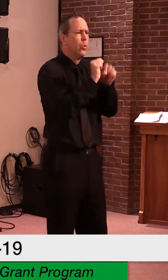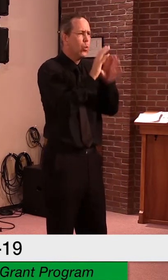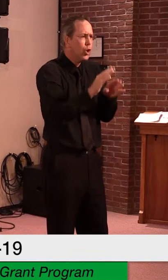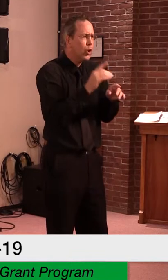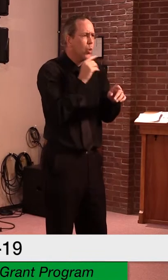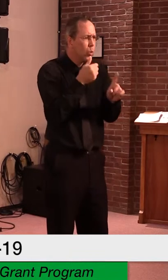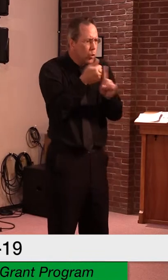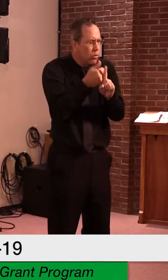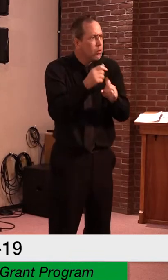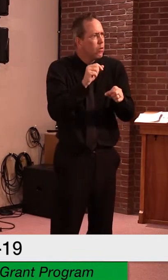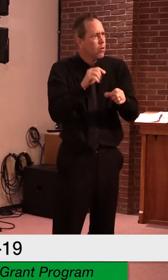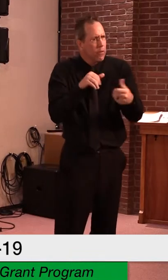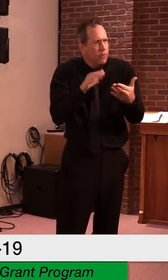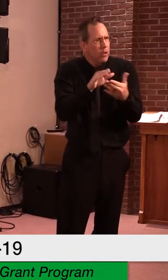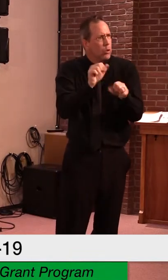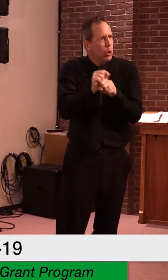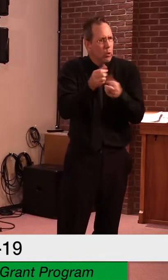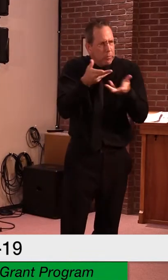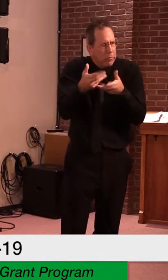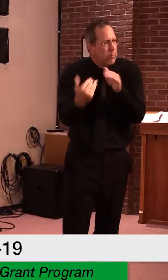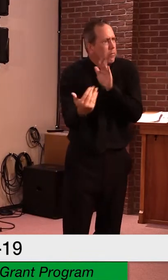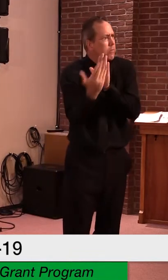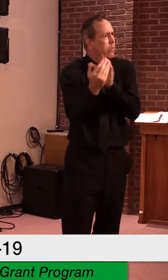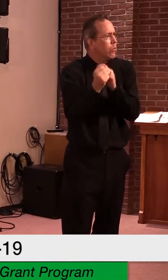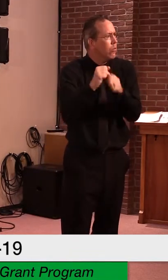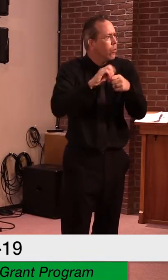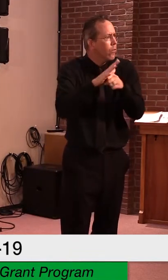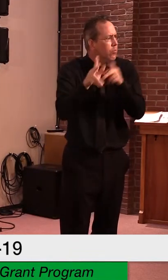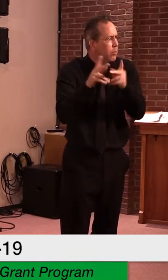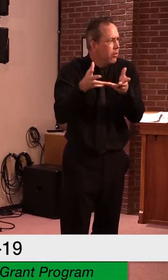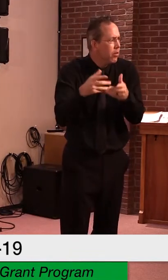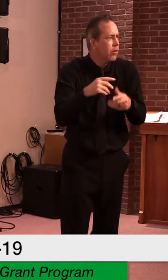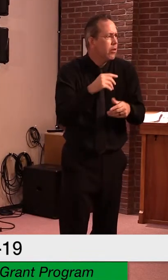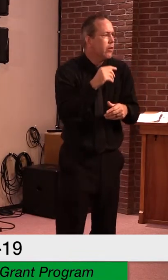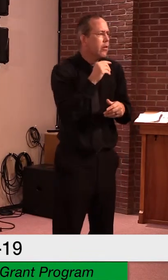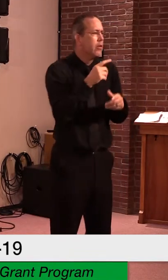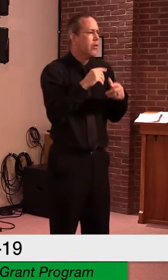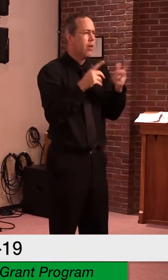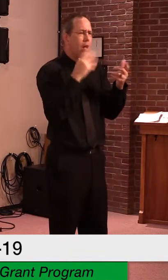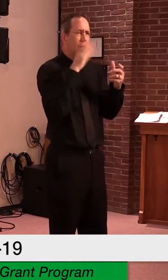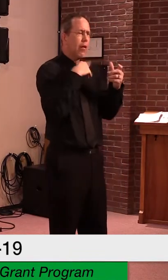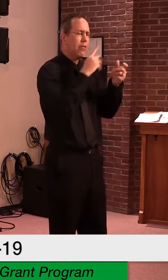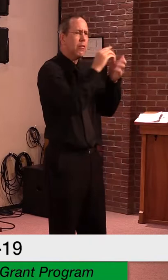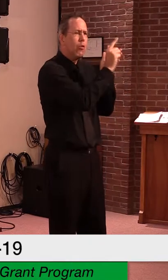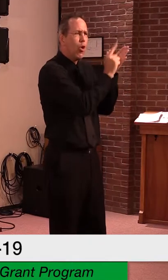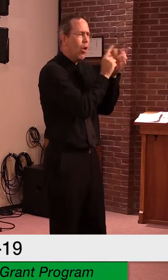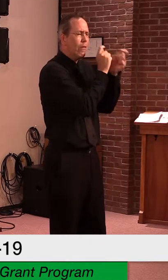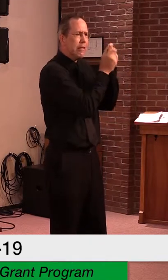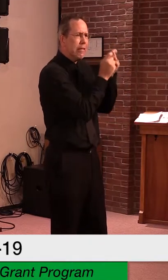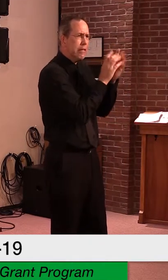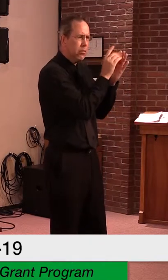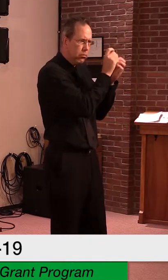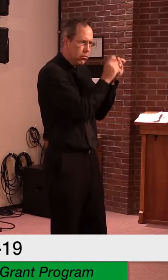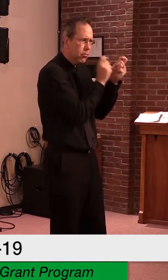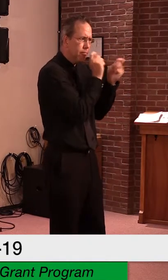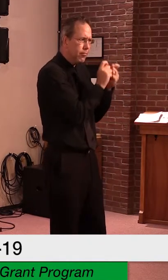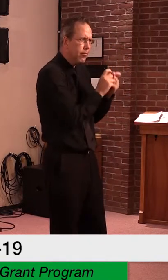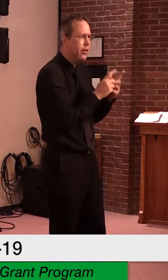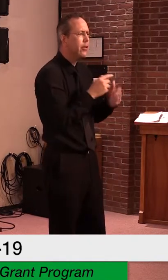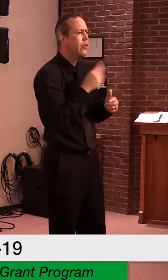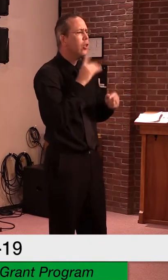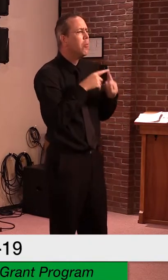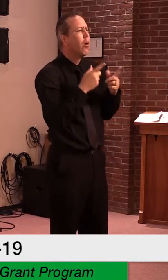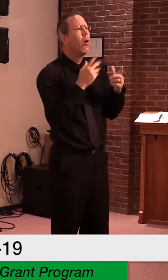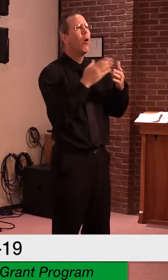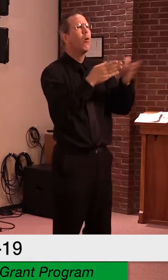the authorizing legislation. As you may recall, previous discussions about hazardous pay included references to other